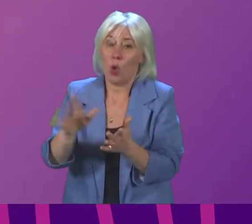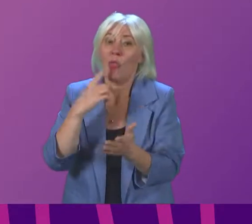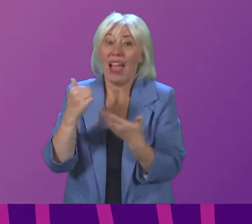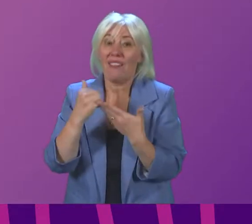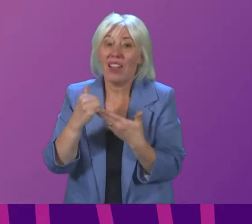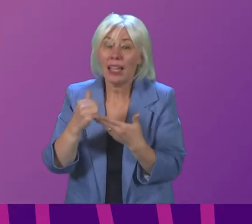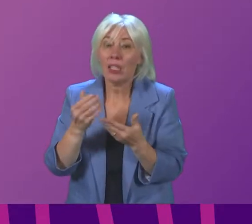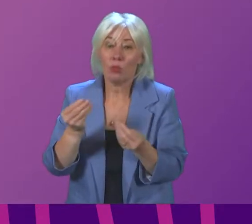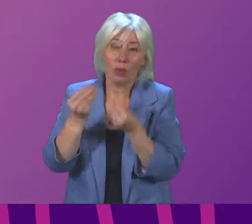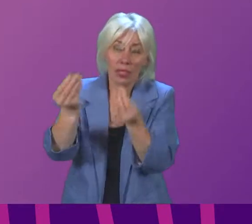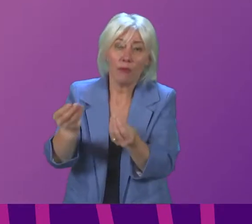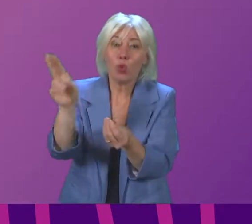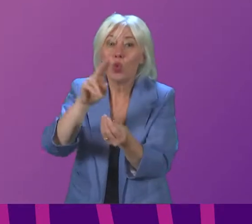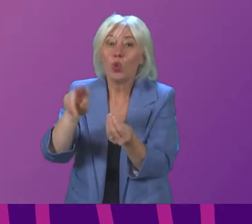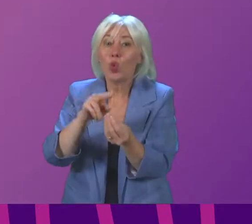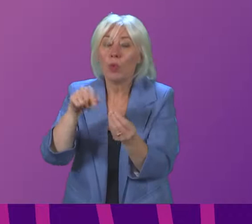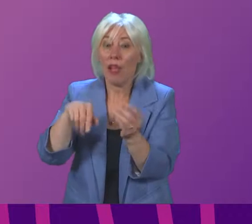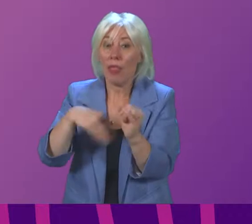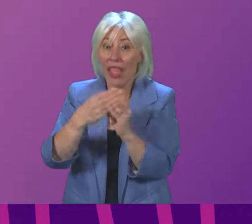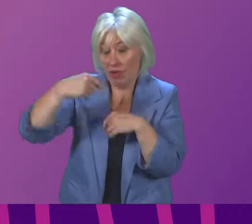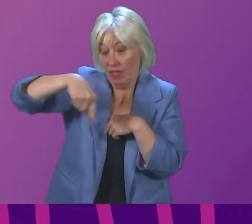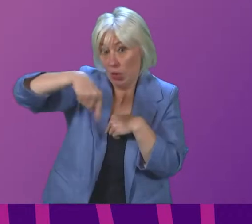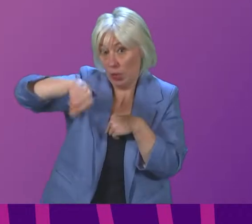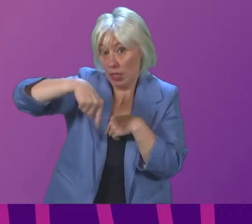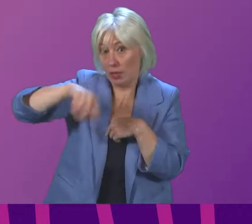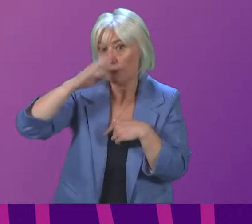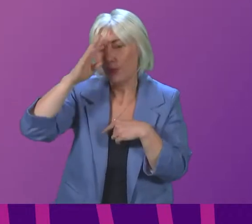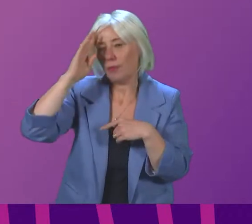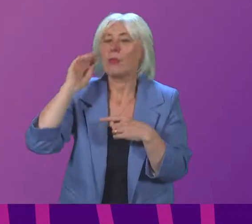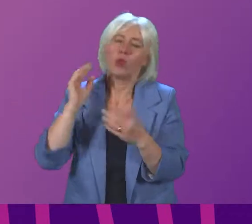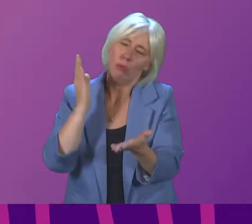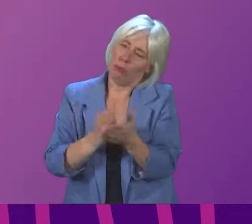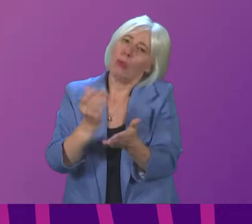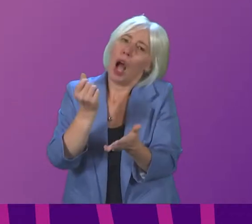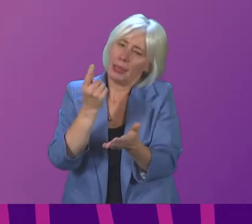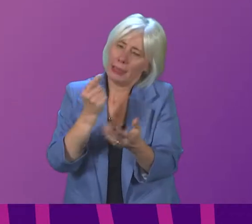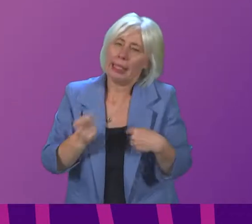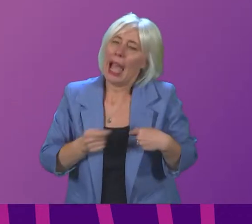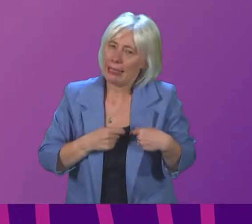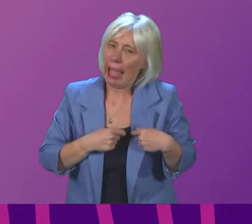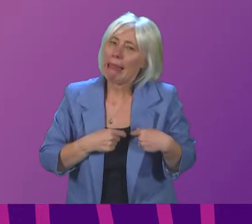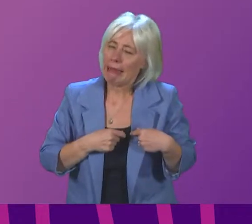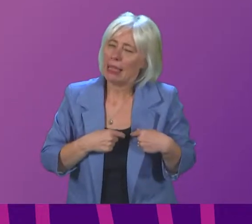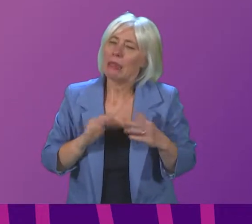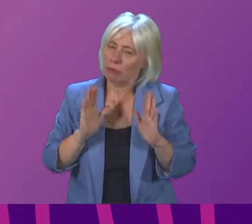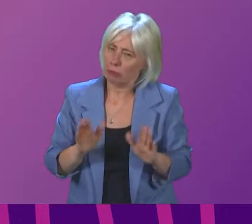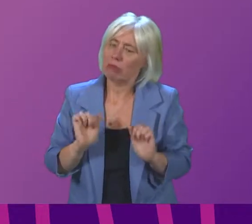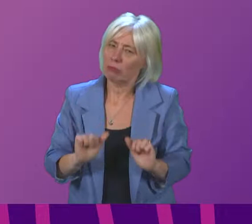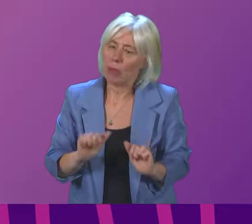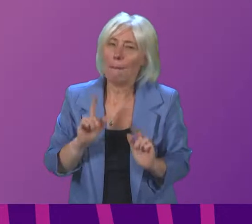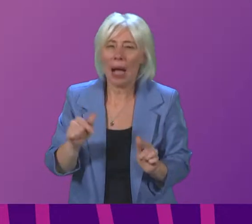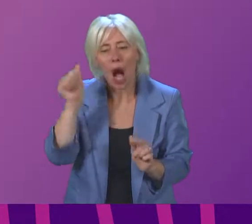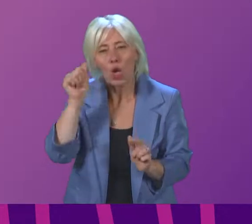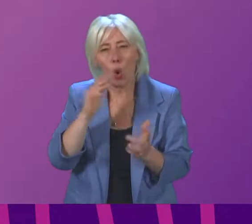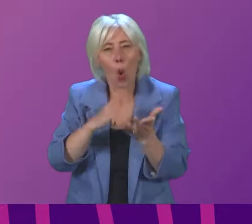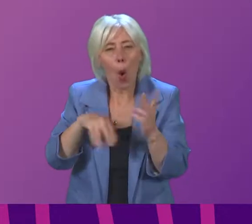schools by the end of this week. I completely understand the anxiety, but I know that parents will also be